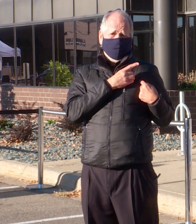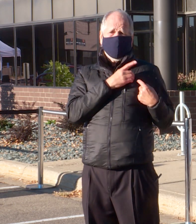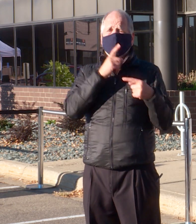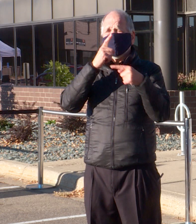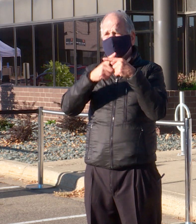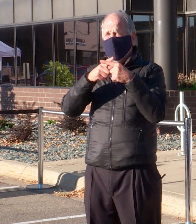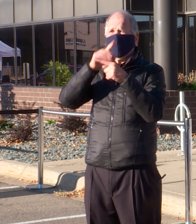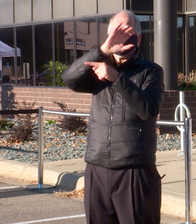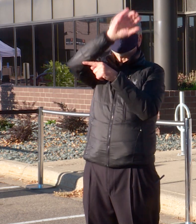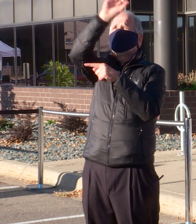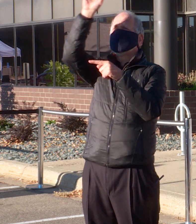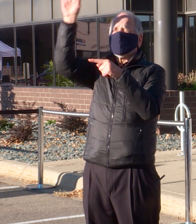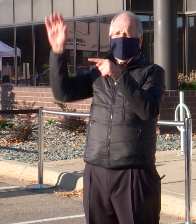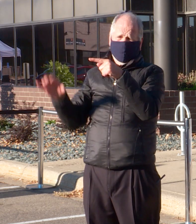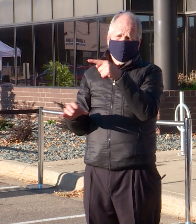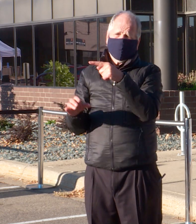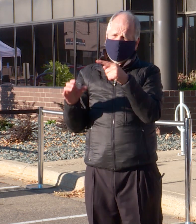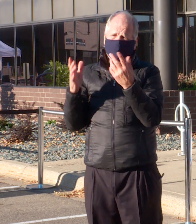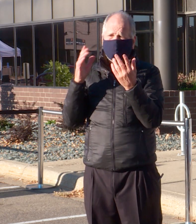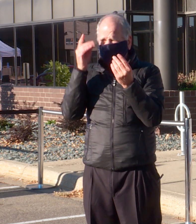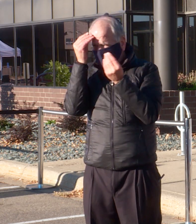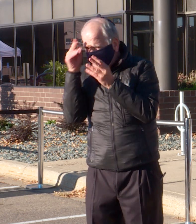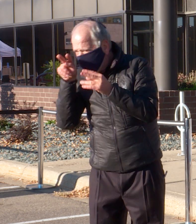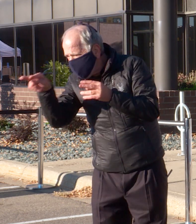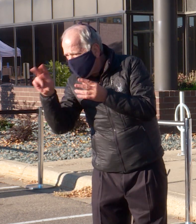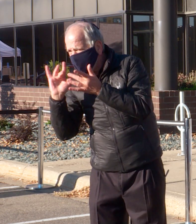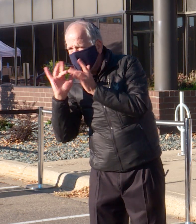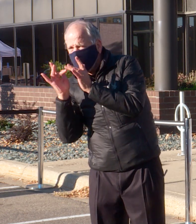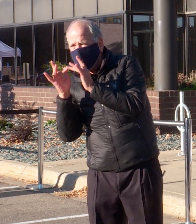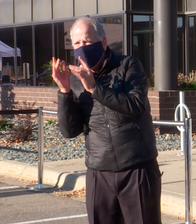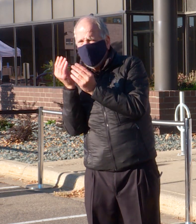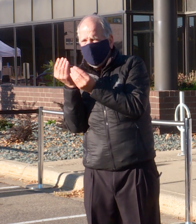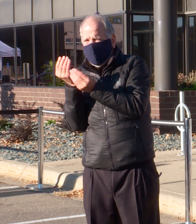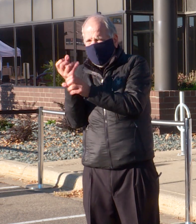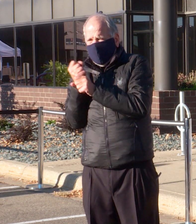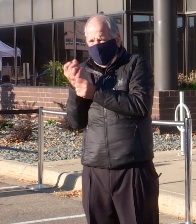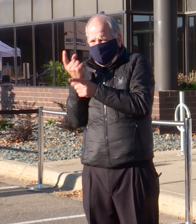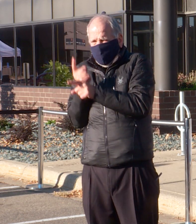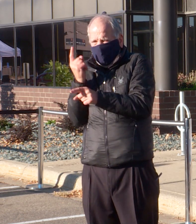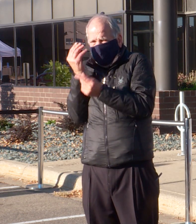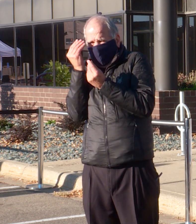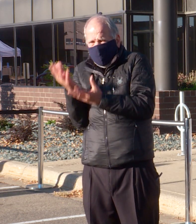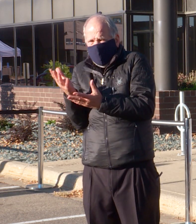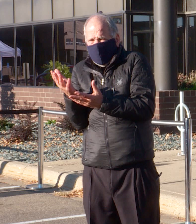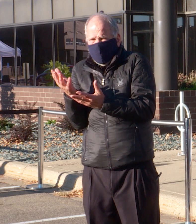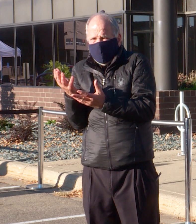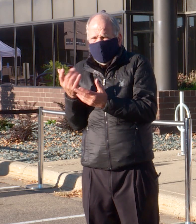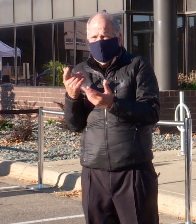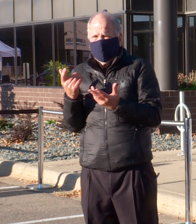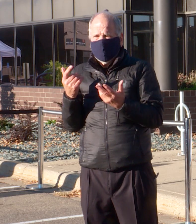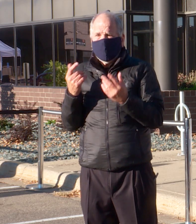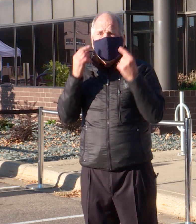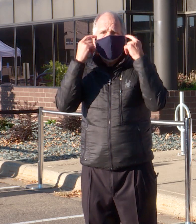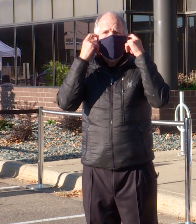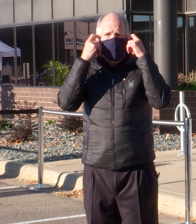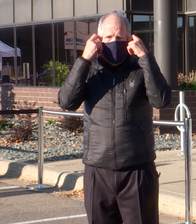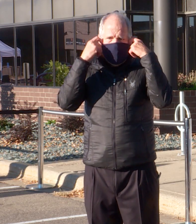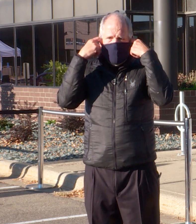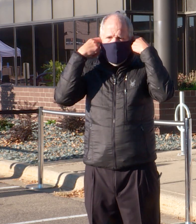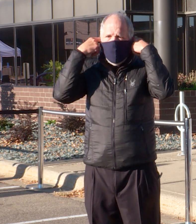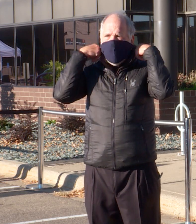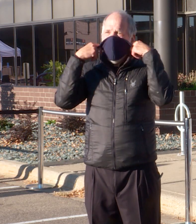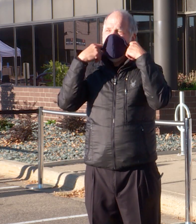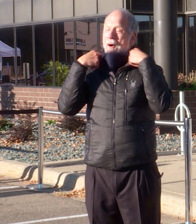In addition, we want to make sure that you get current, accurate information on a weekly basis.